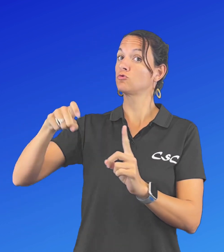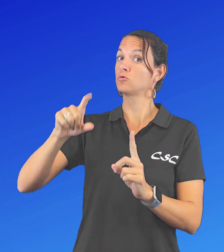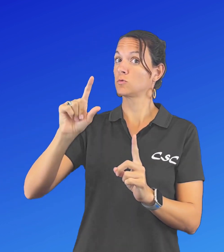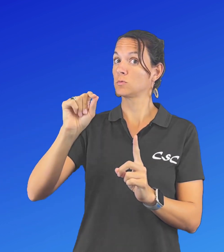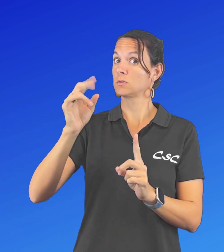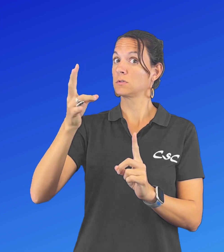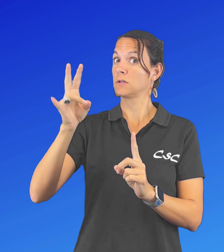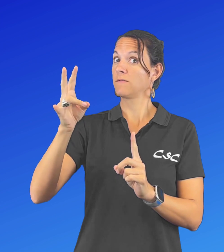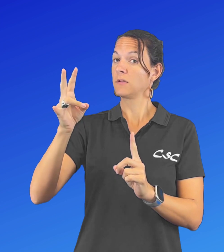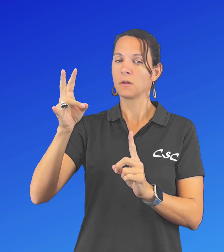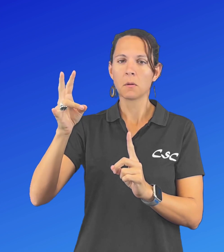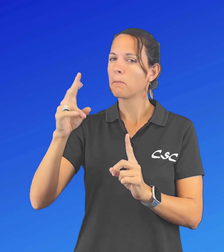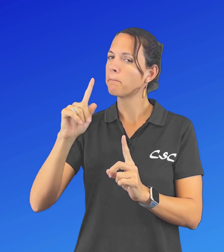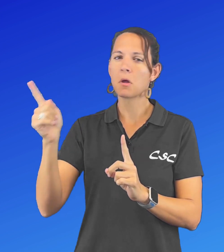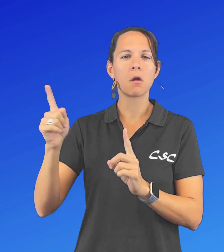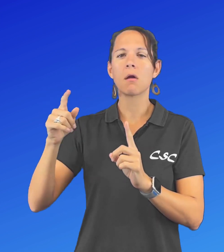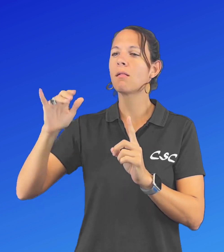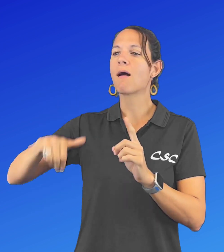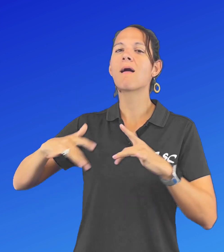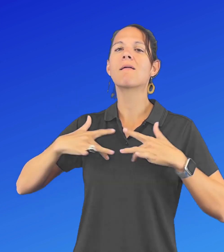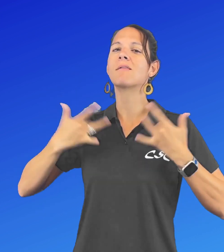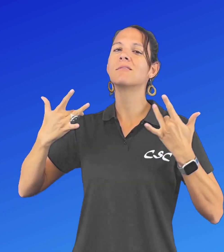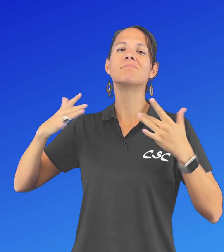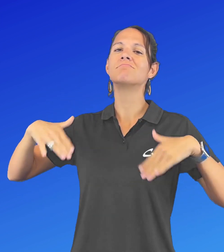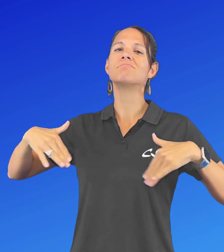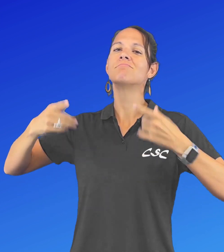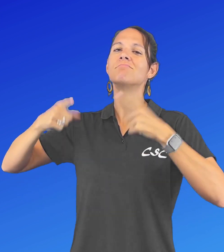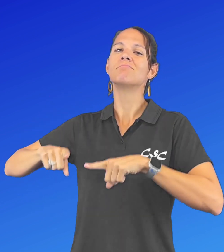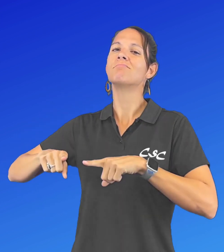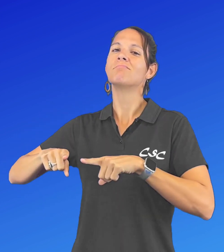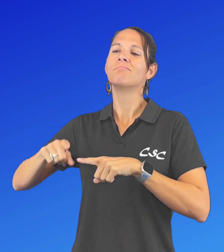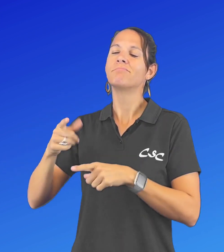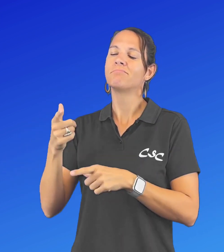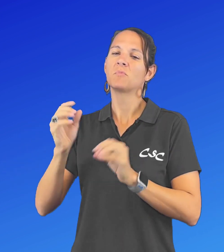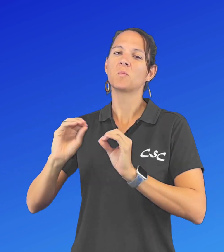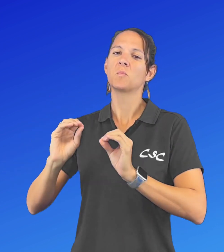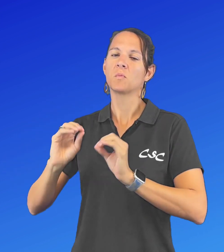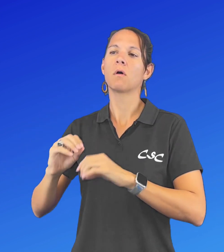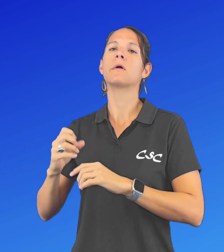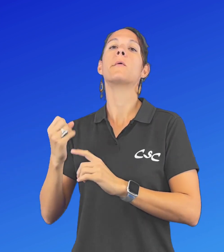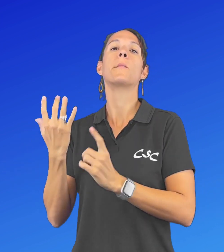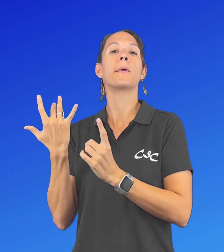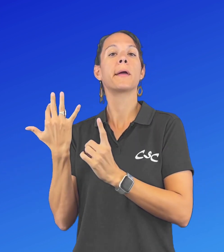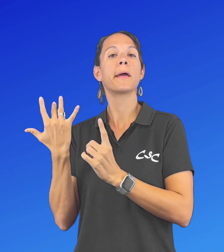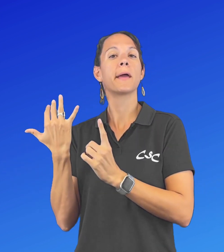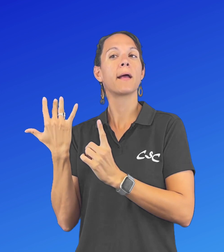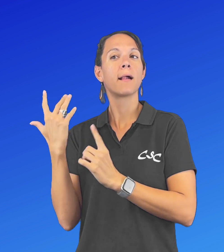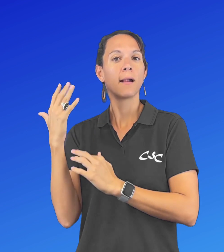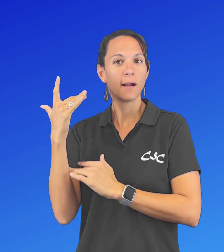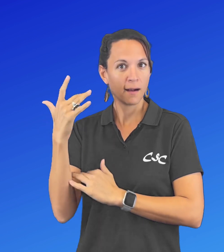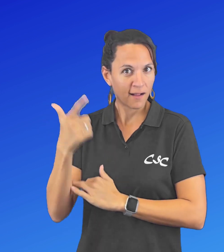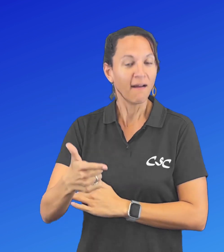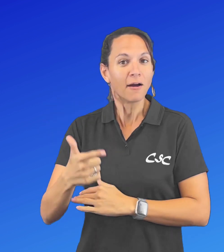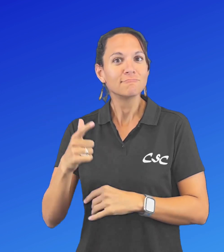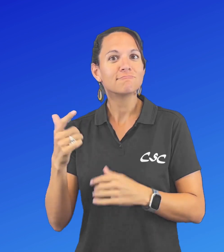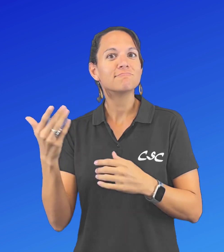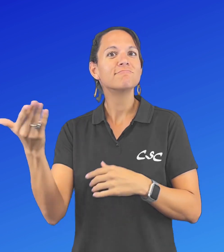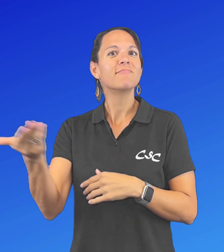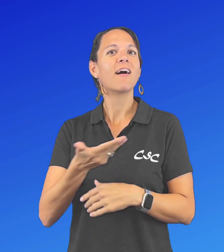participated in the 2017 event. However, it did not occur. She waited and then was invited back in